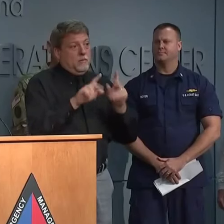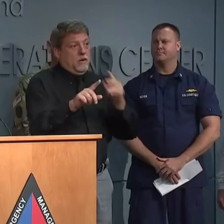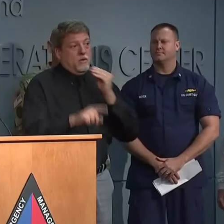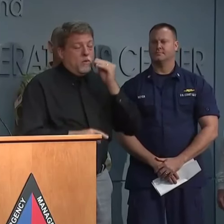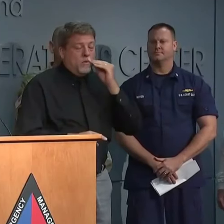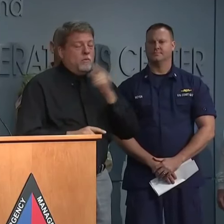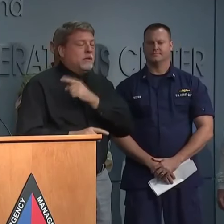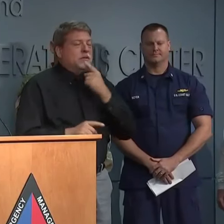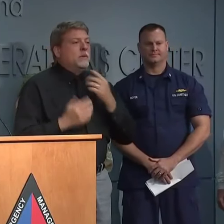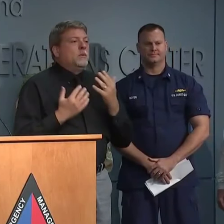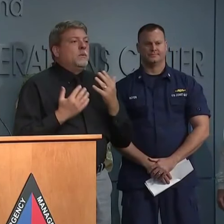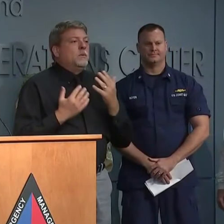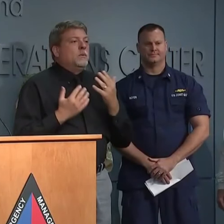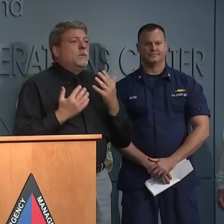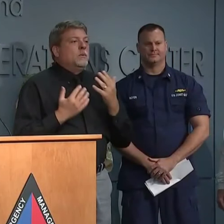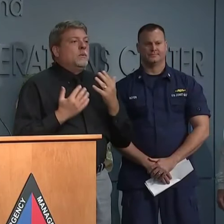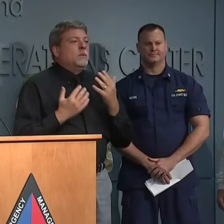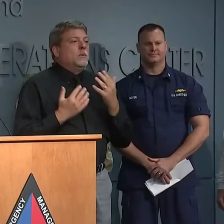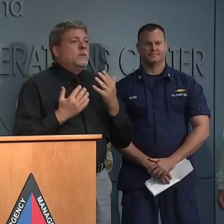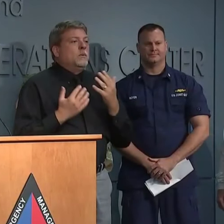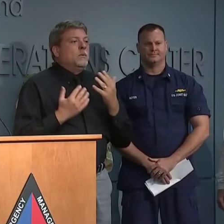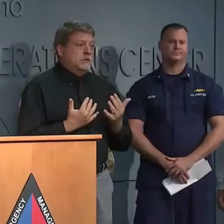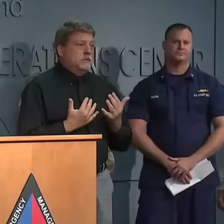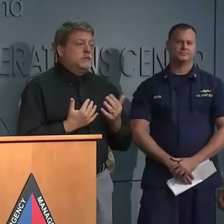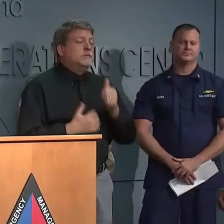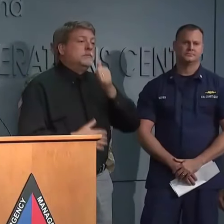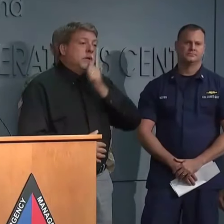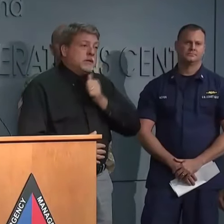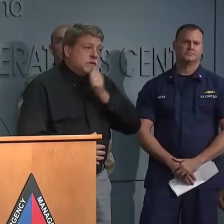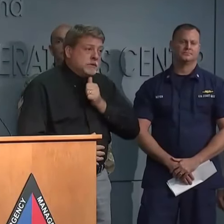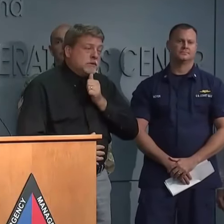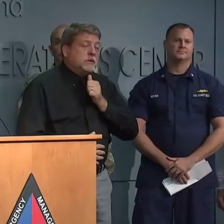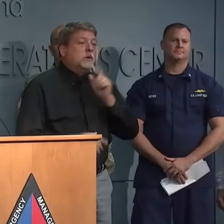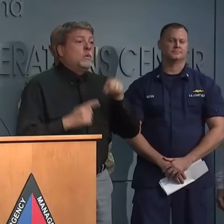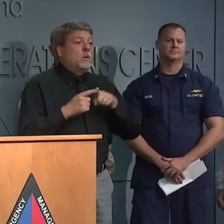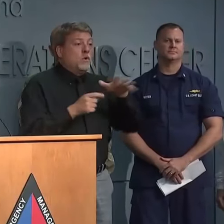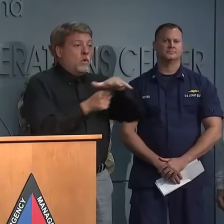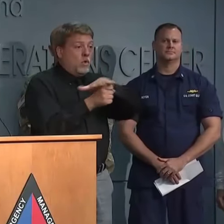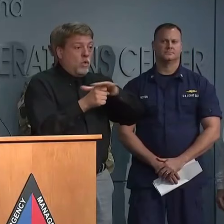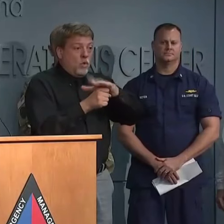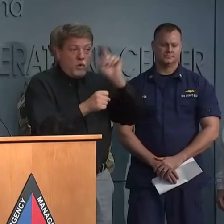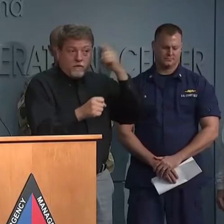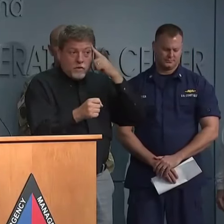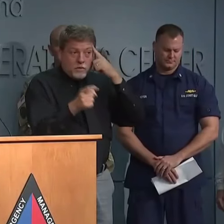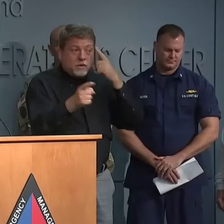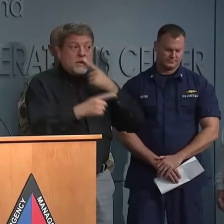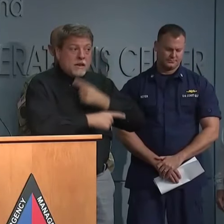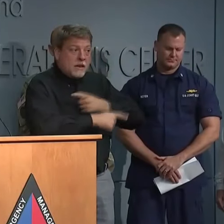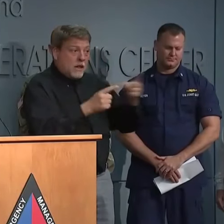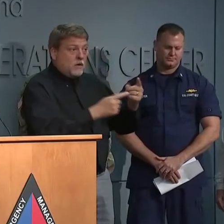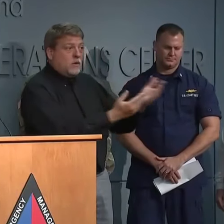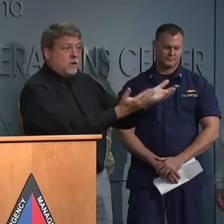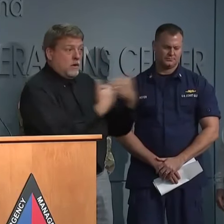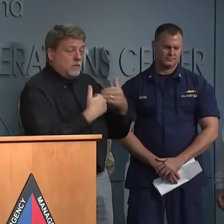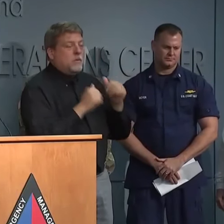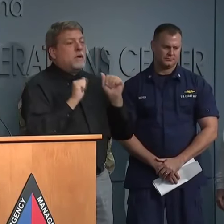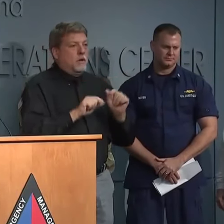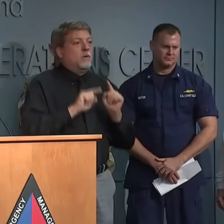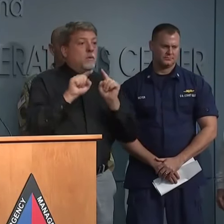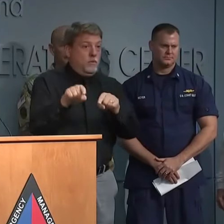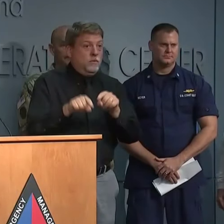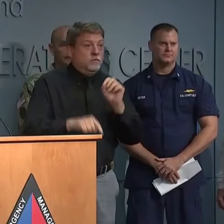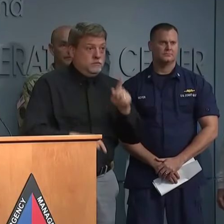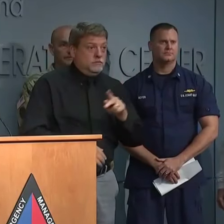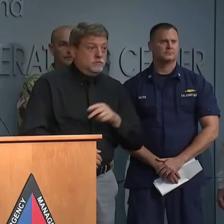homes in the affected areas. Please wait until the all-clear signs are given by local authorities. The